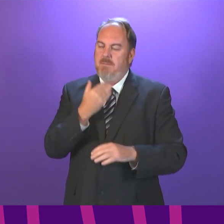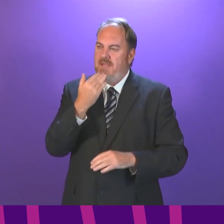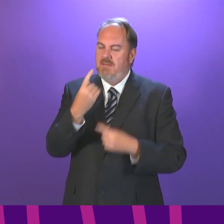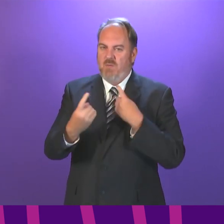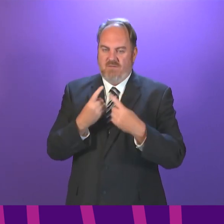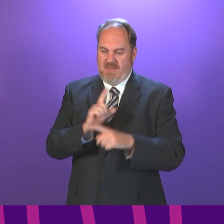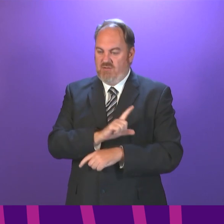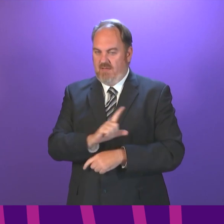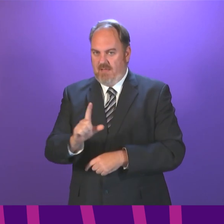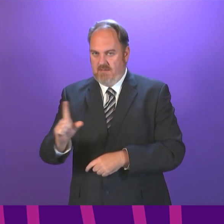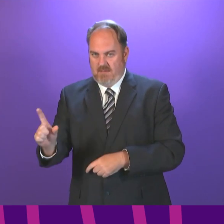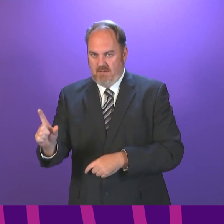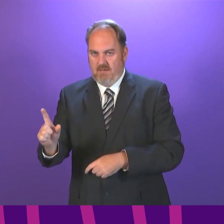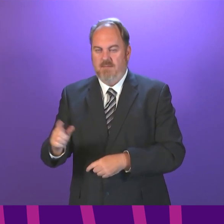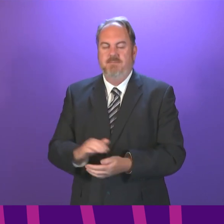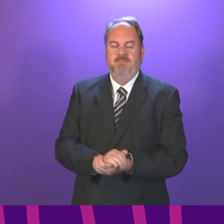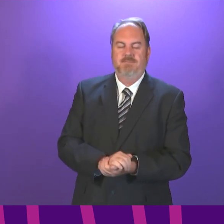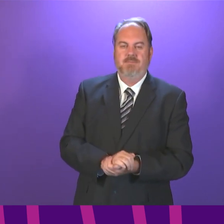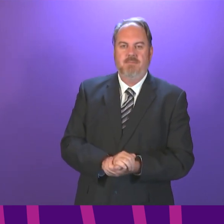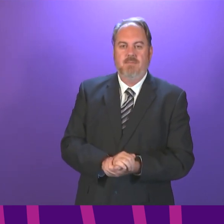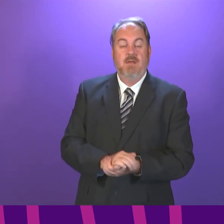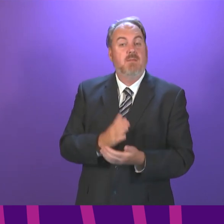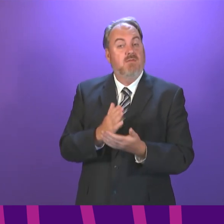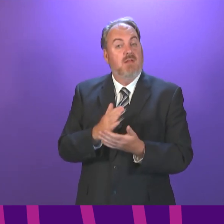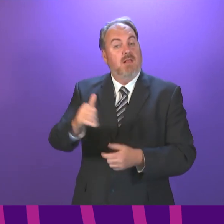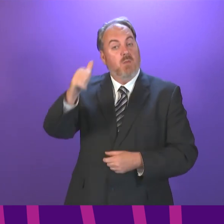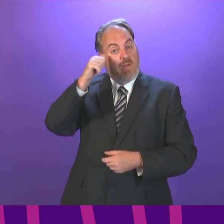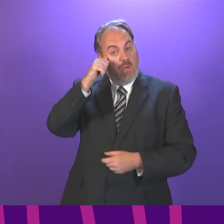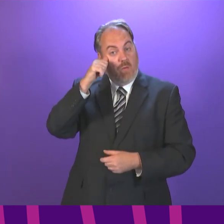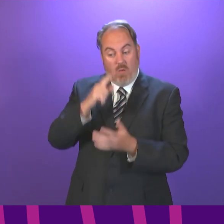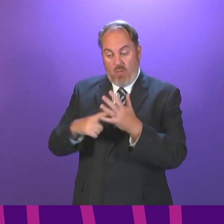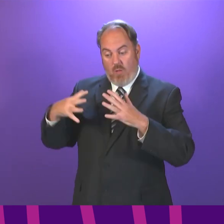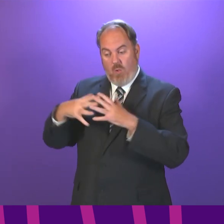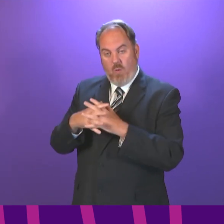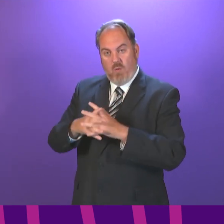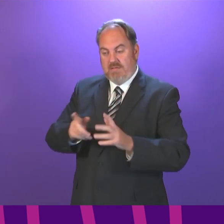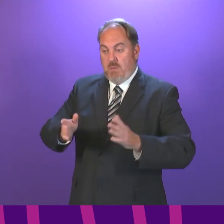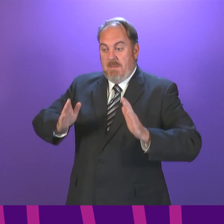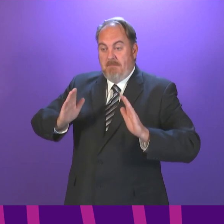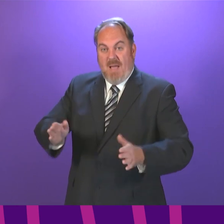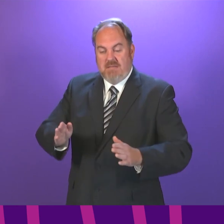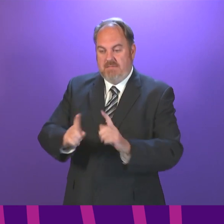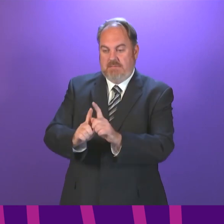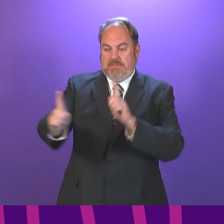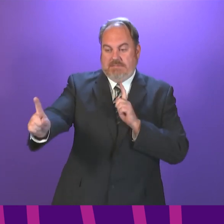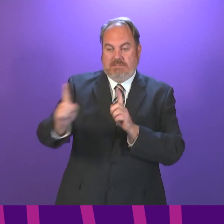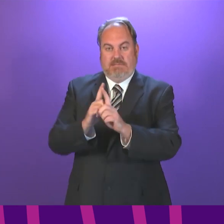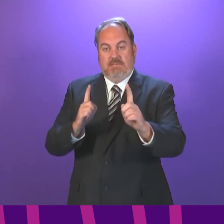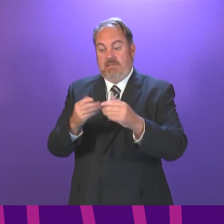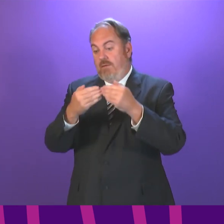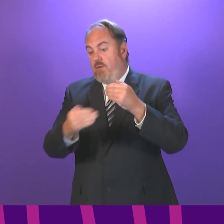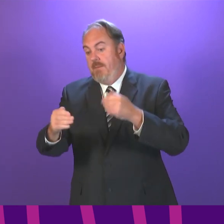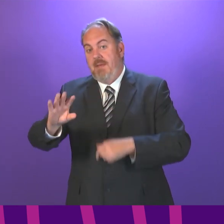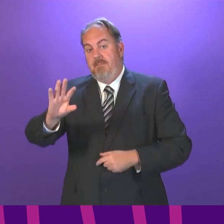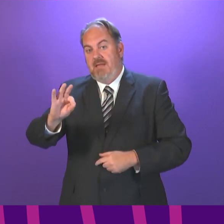approach to improved ventilation. Even though the law will not stipulate physical distancing from Monday, we will continue to